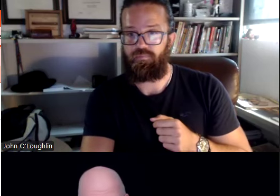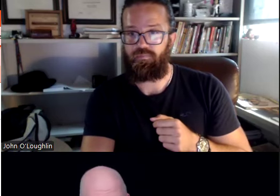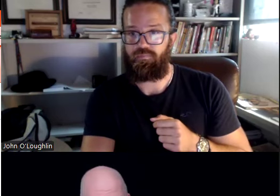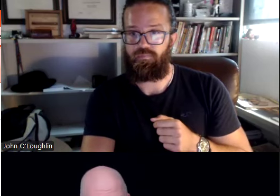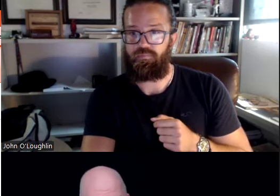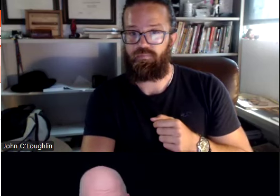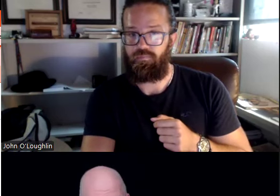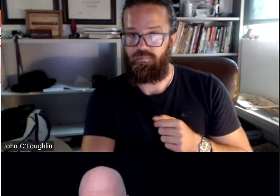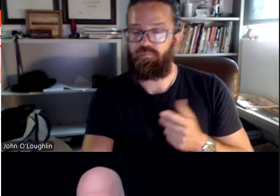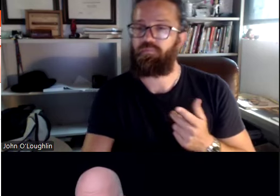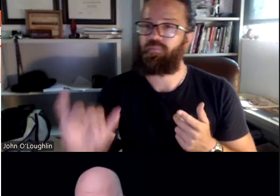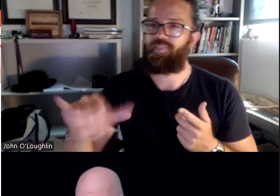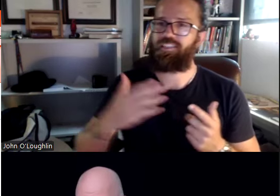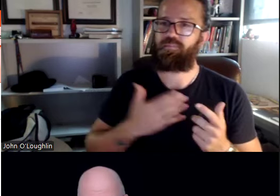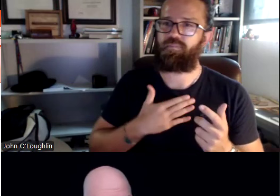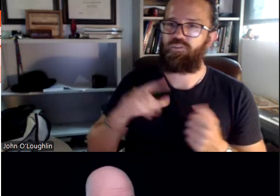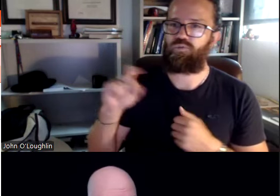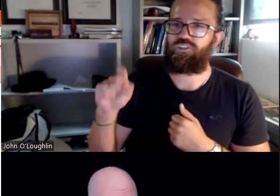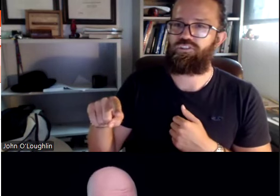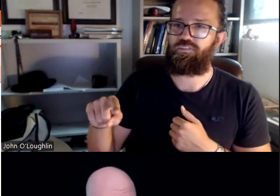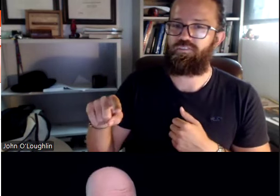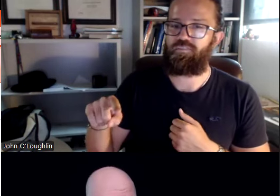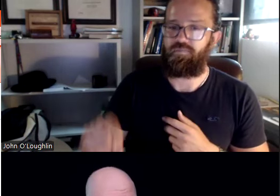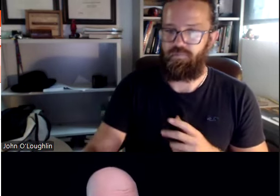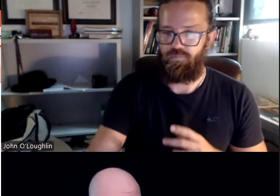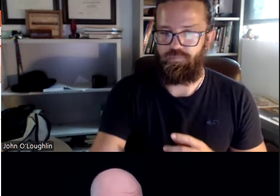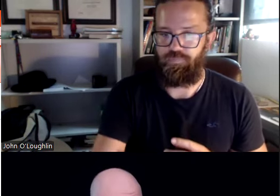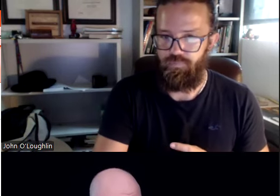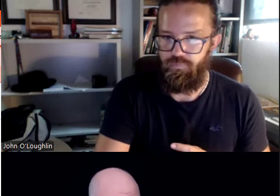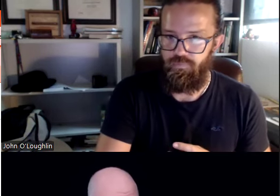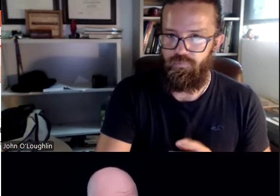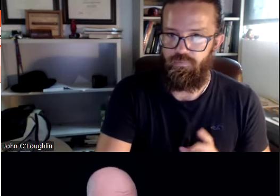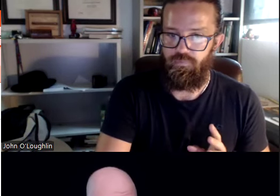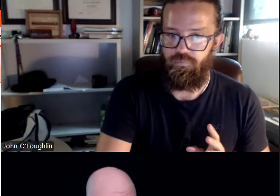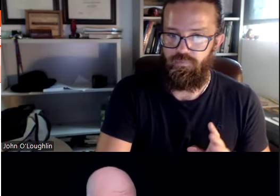It says, hello, are you deaf in the video? So, that's my question.